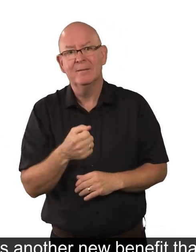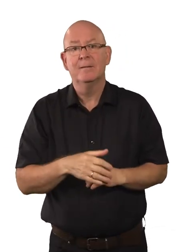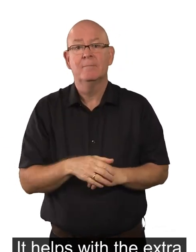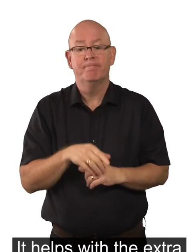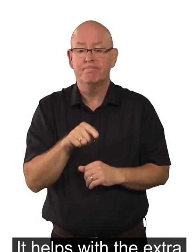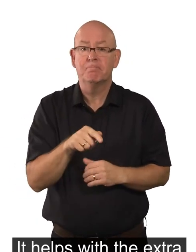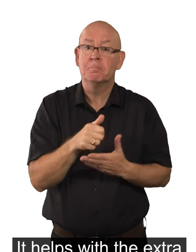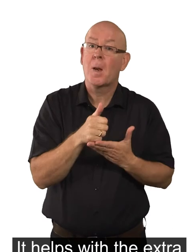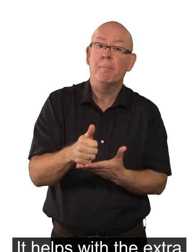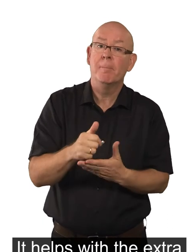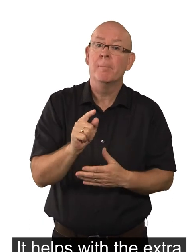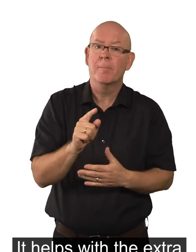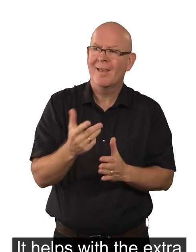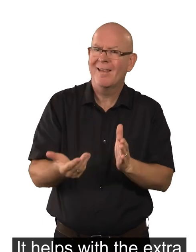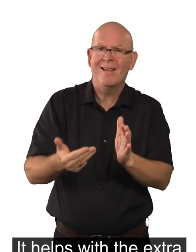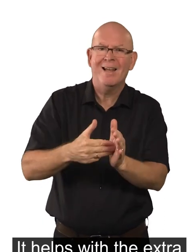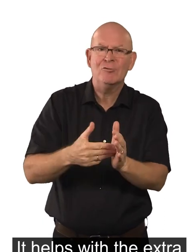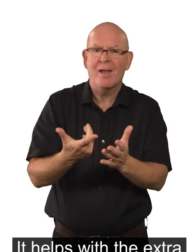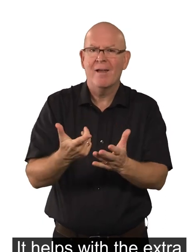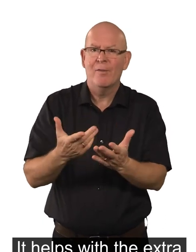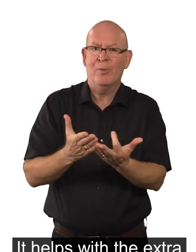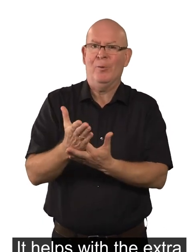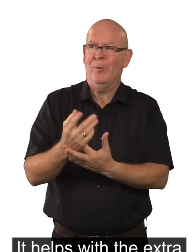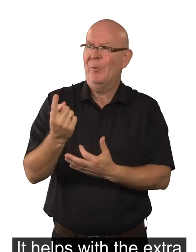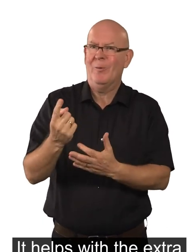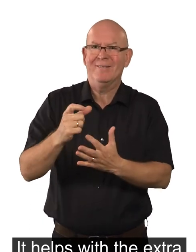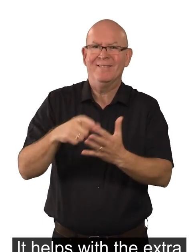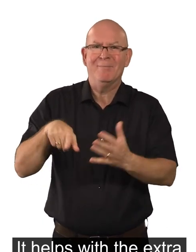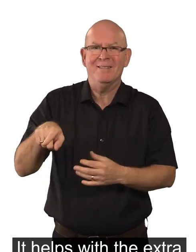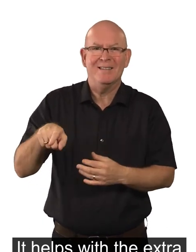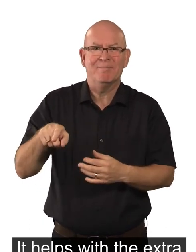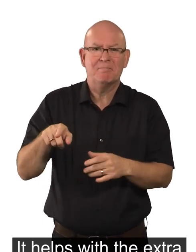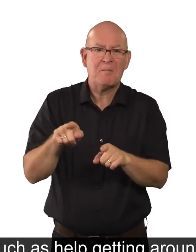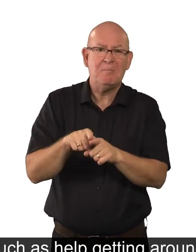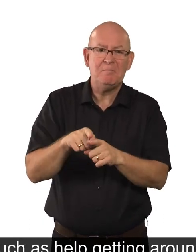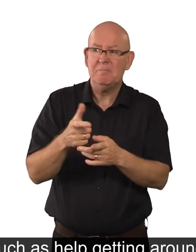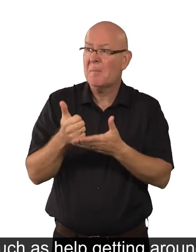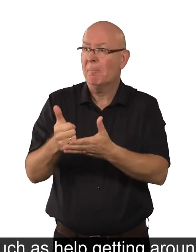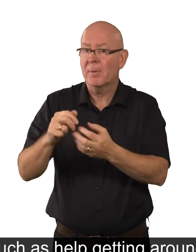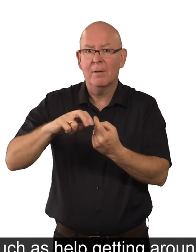It helps with the extra costs of having a disability, such as help getting around.